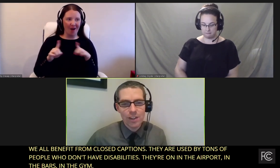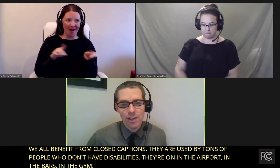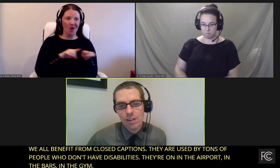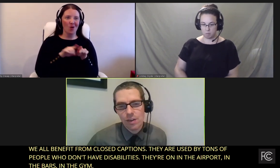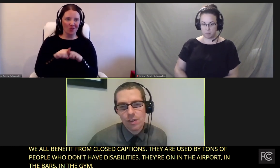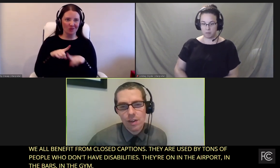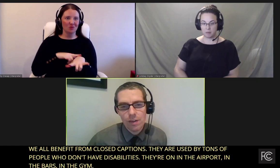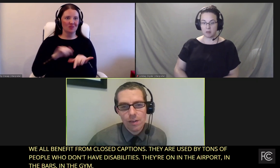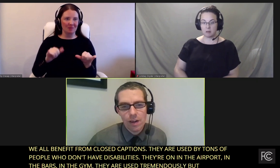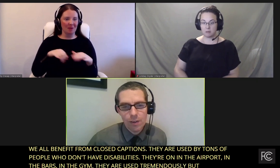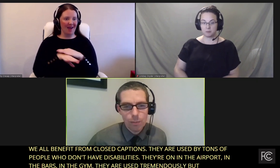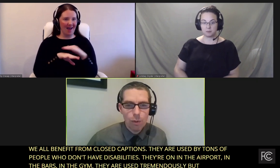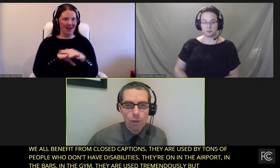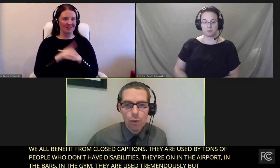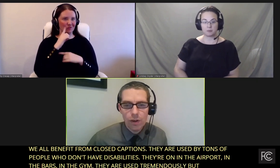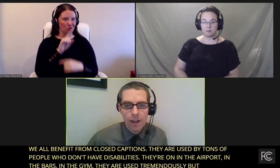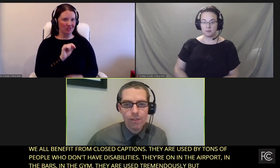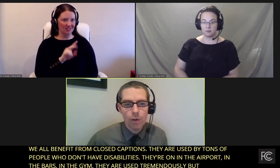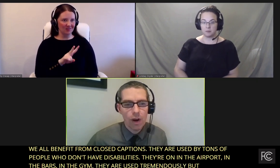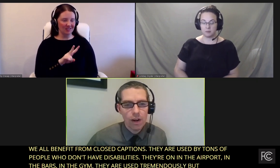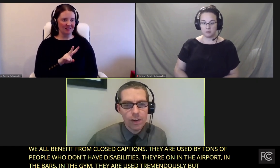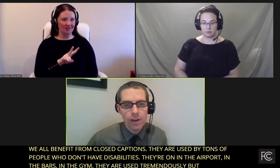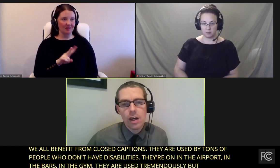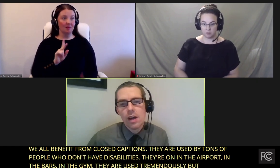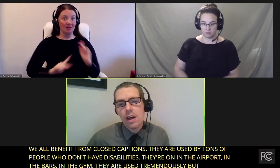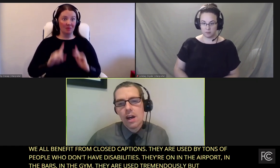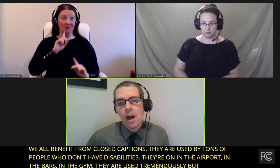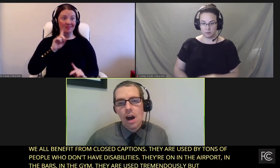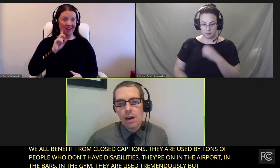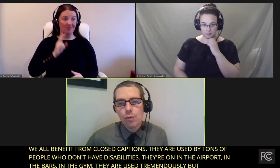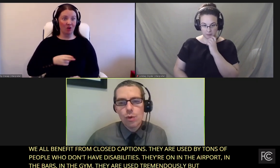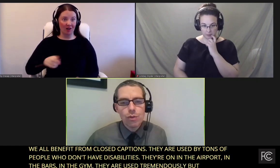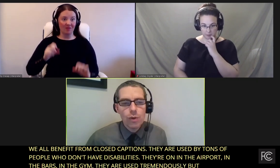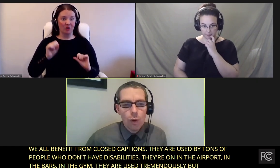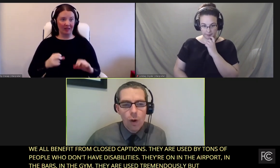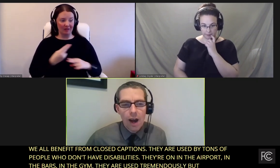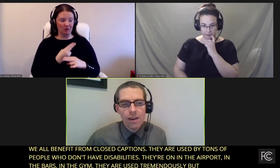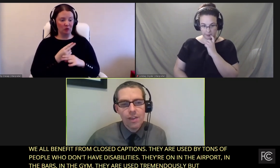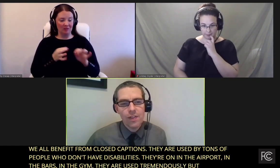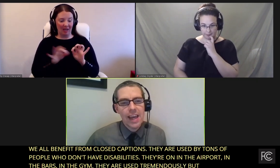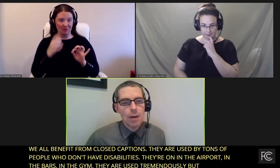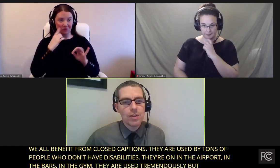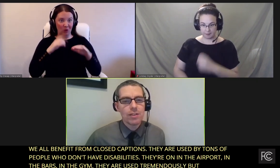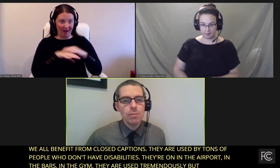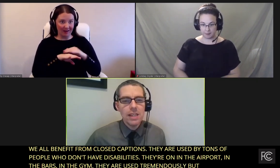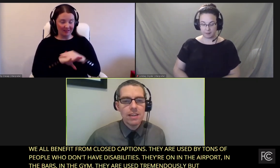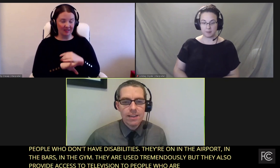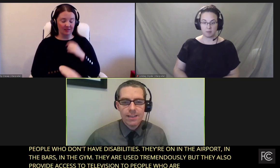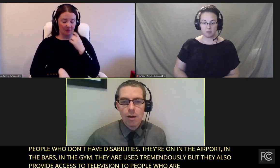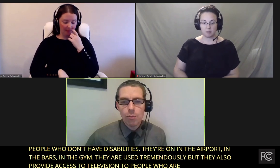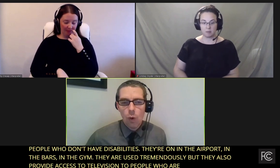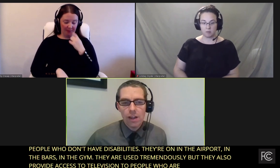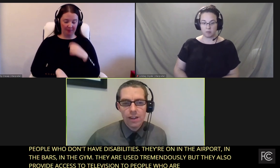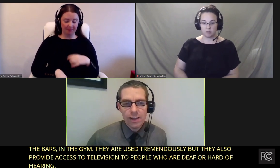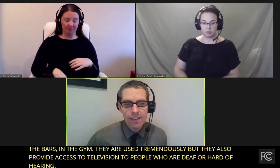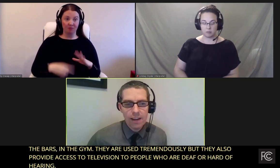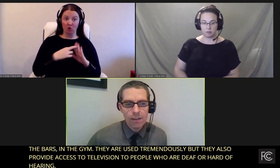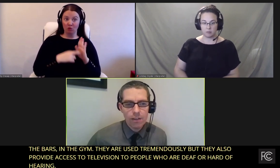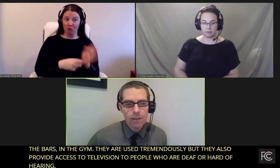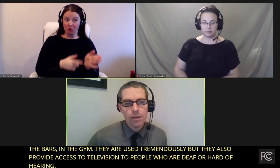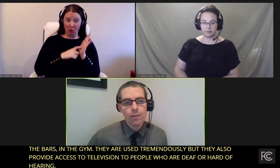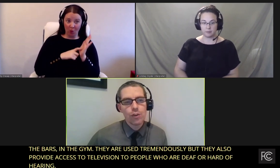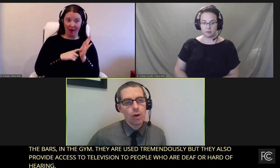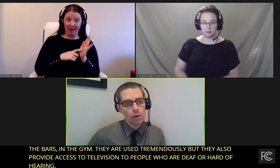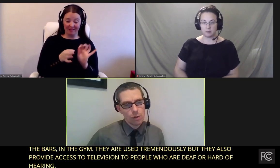television, so to people who are deaf or hard of hearing. Our rules require that the captions meet some quality